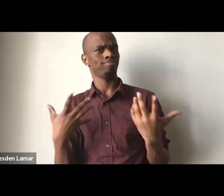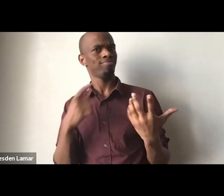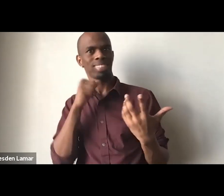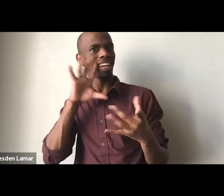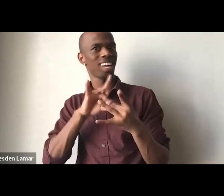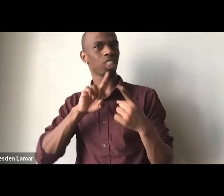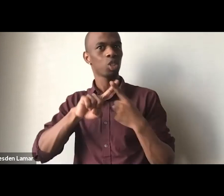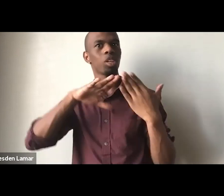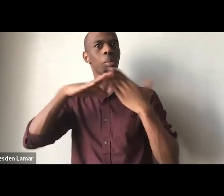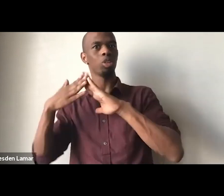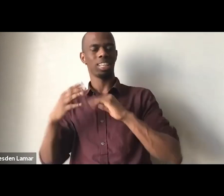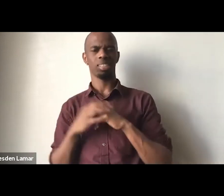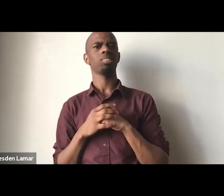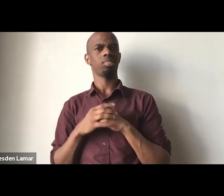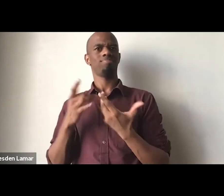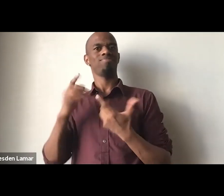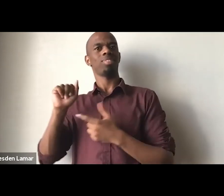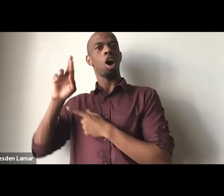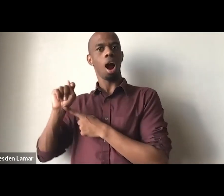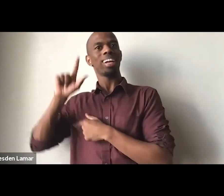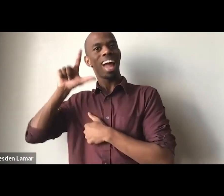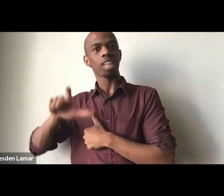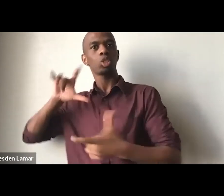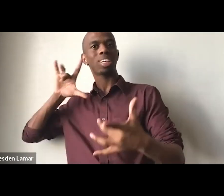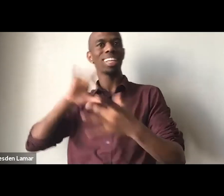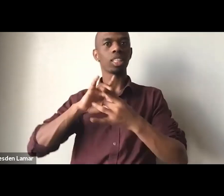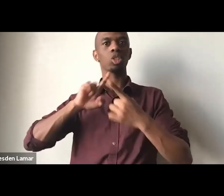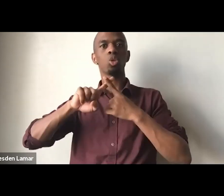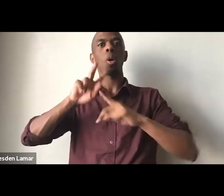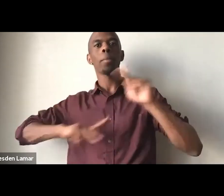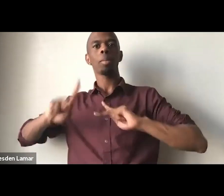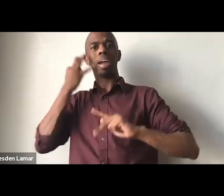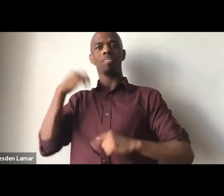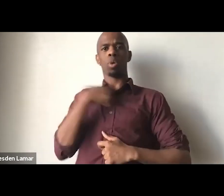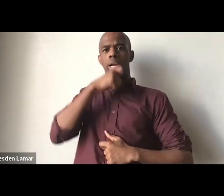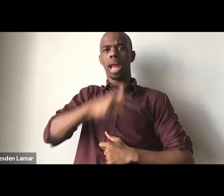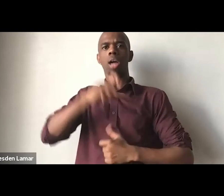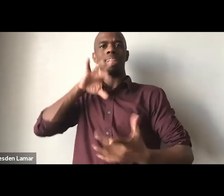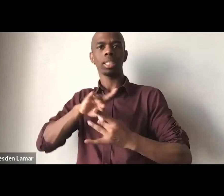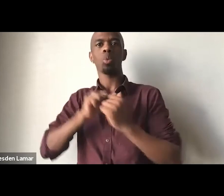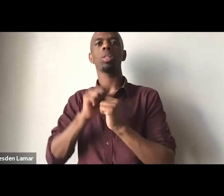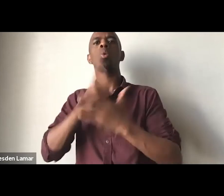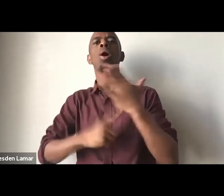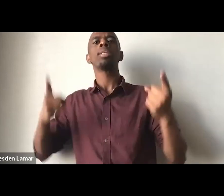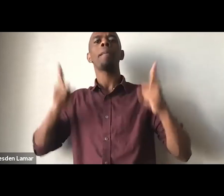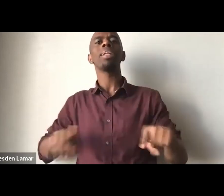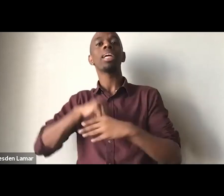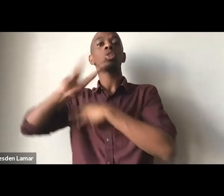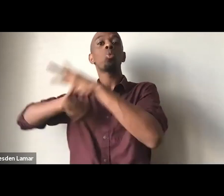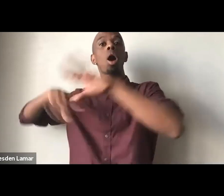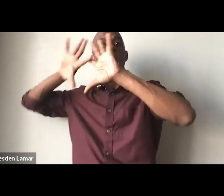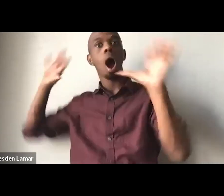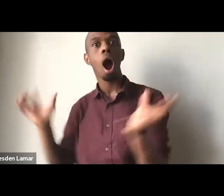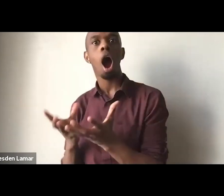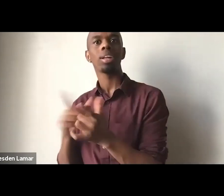connected to folks, you know, if we're not connected to what's going on in the world, what is our art for? And so I just hope